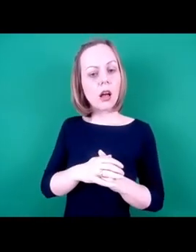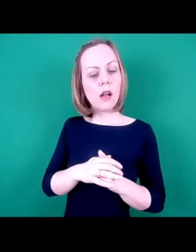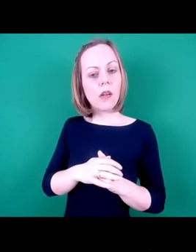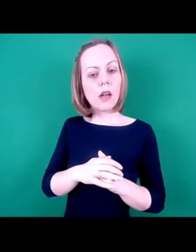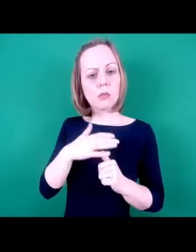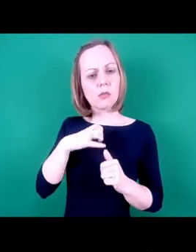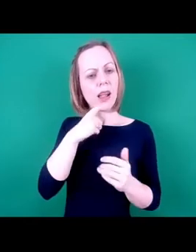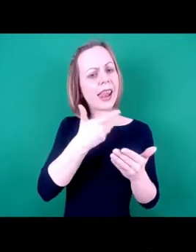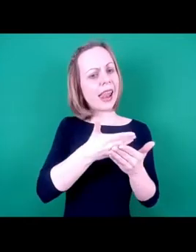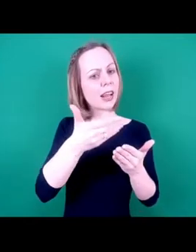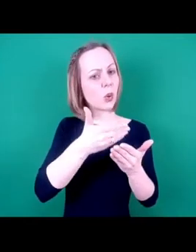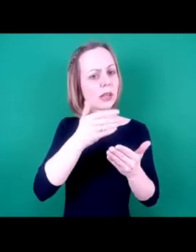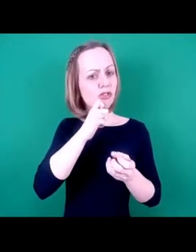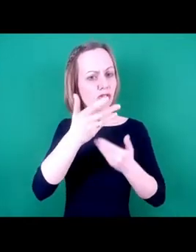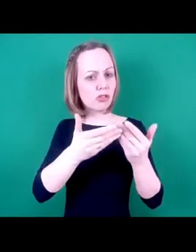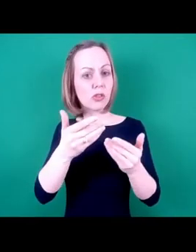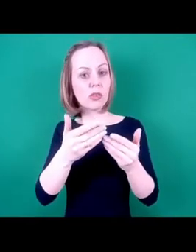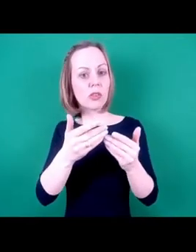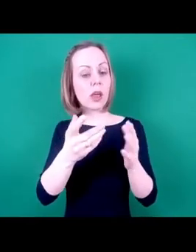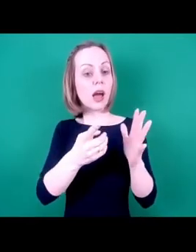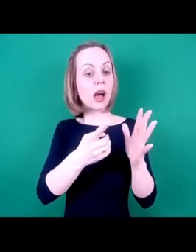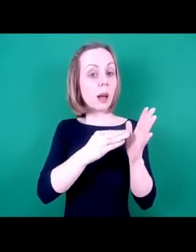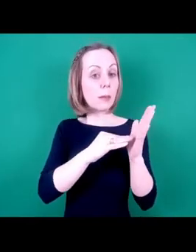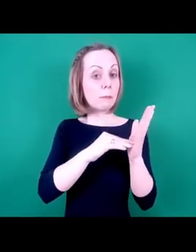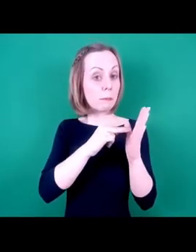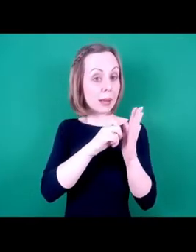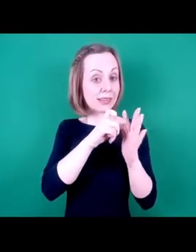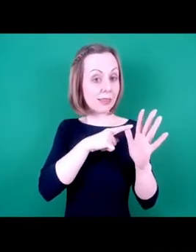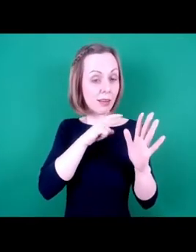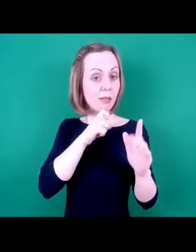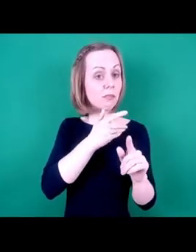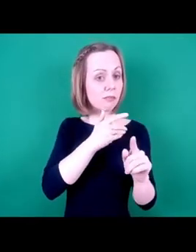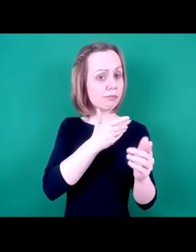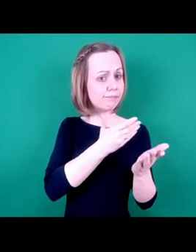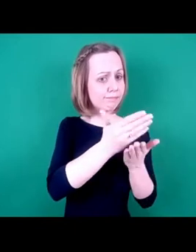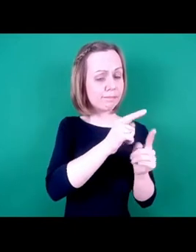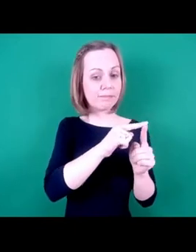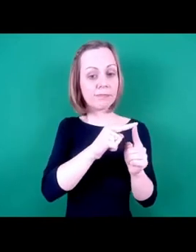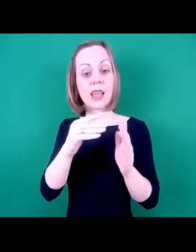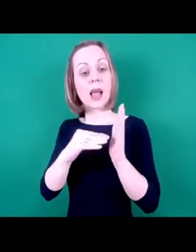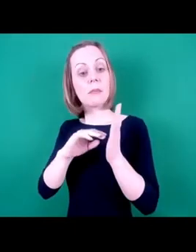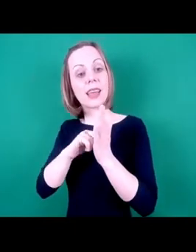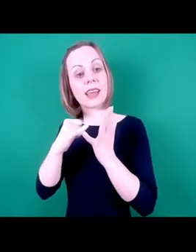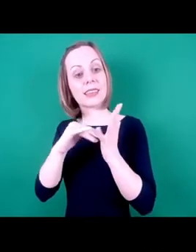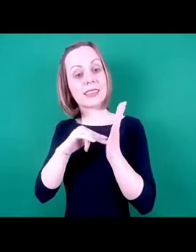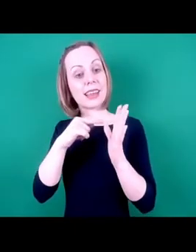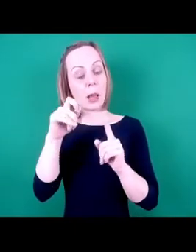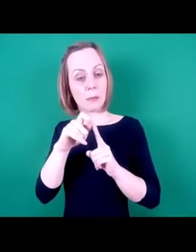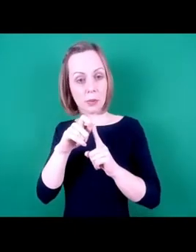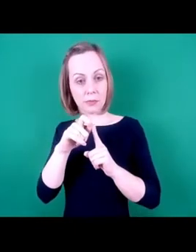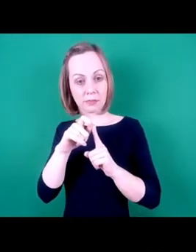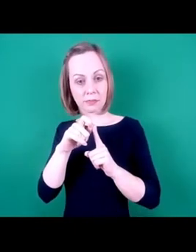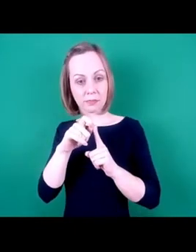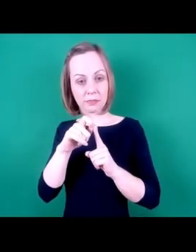language point of view, because it's a good point that Amanda makes that although MK Snap, our learners are people